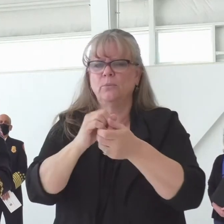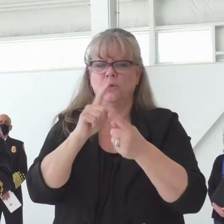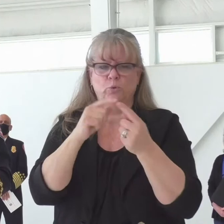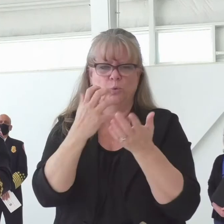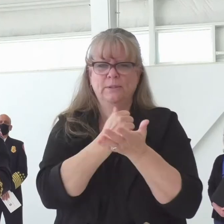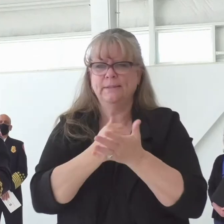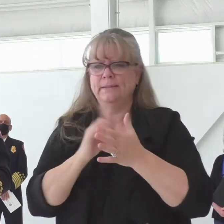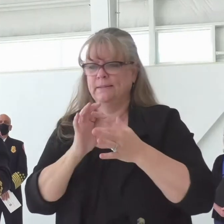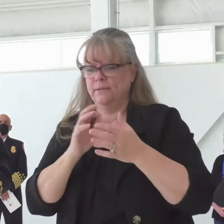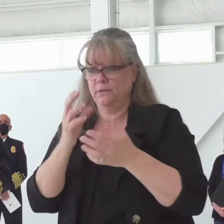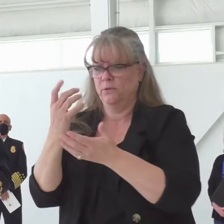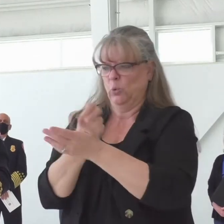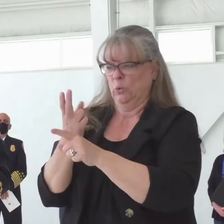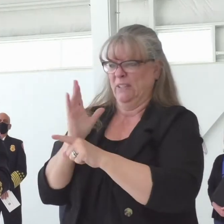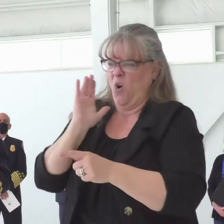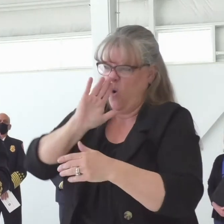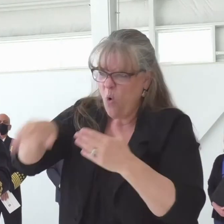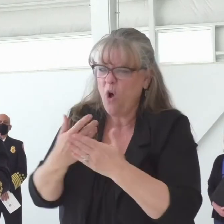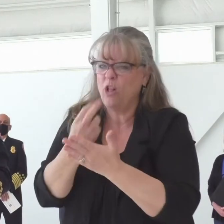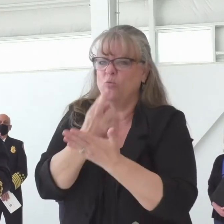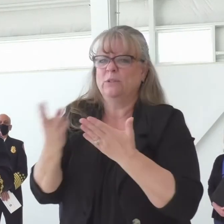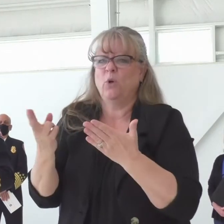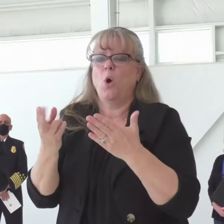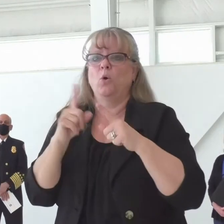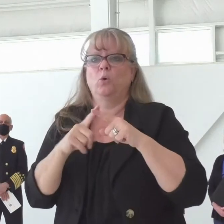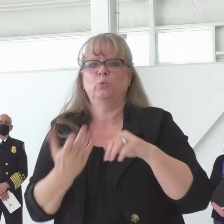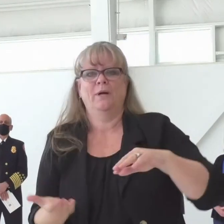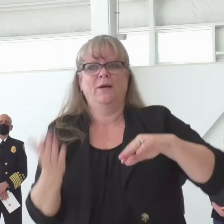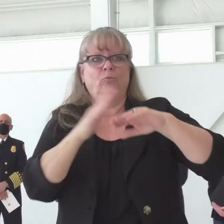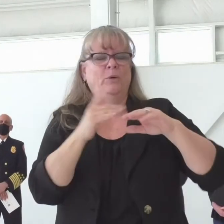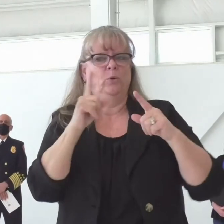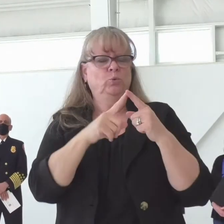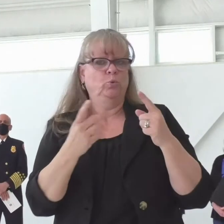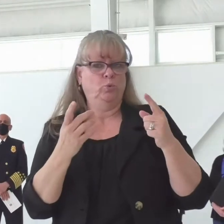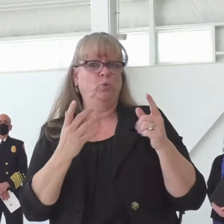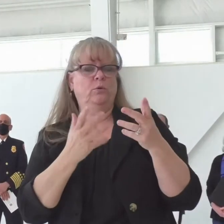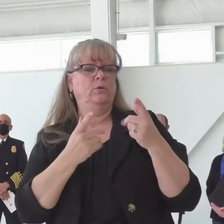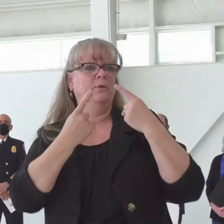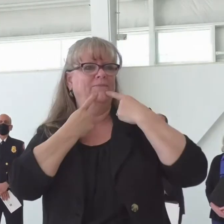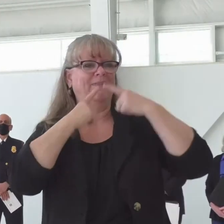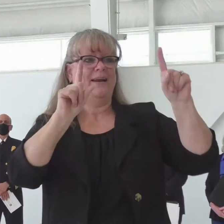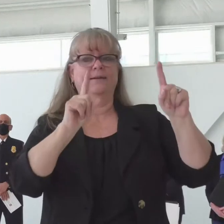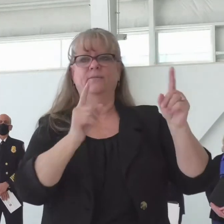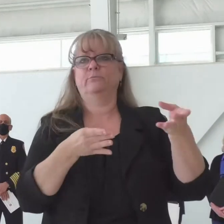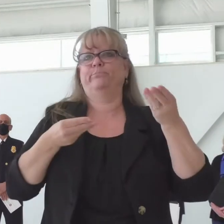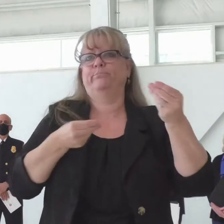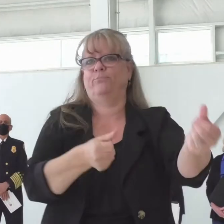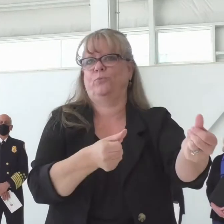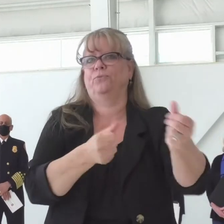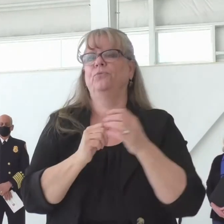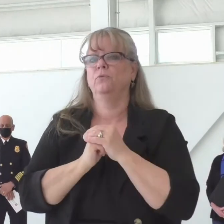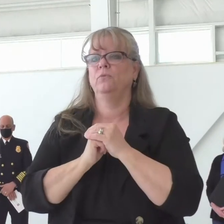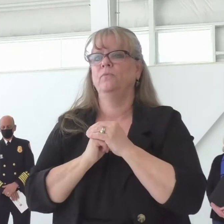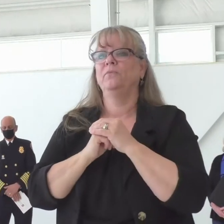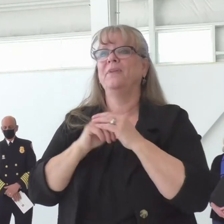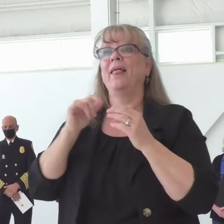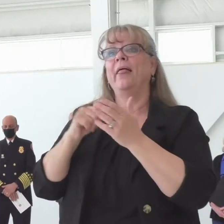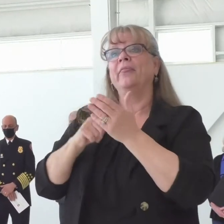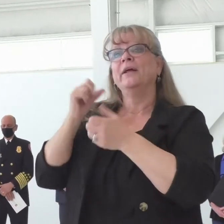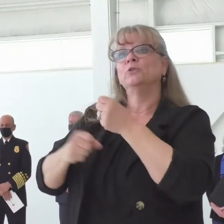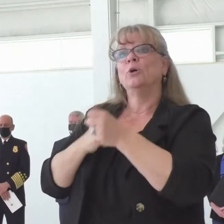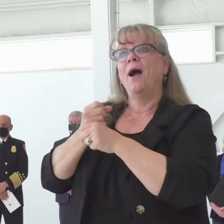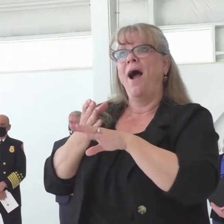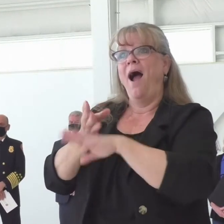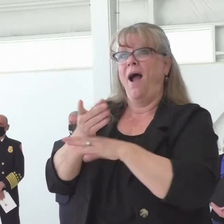increase response capacity and effectiveness. Following one of the worst fire seasons our state has ever seen, coupled with a trend of increasing